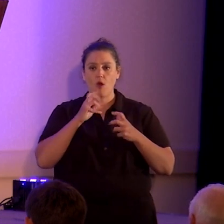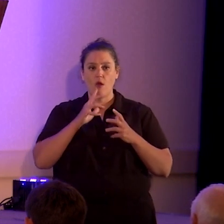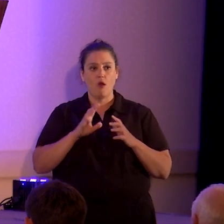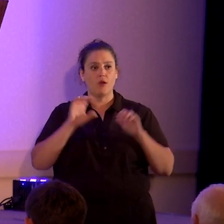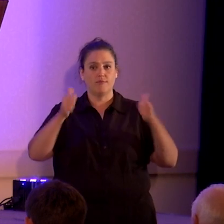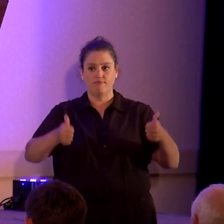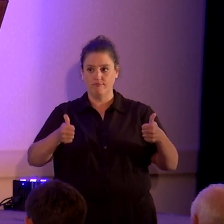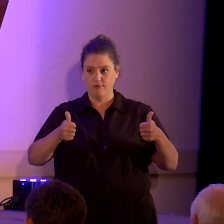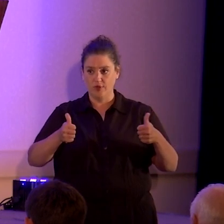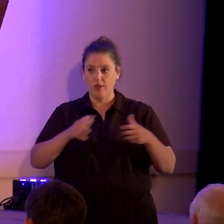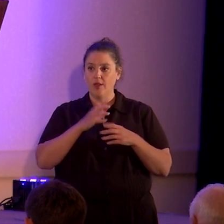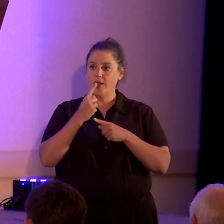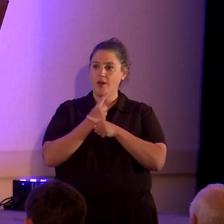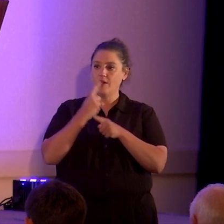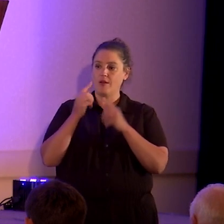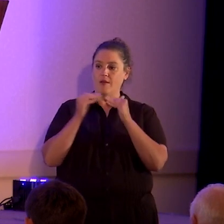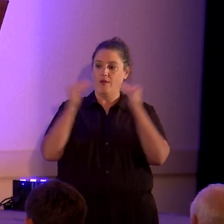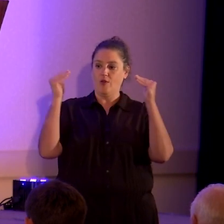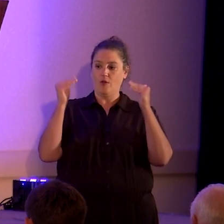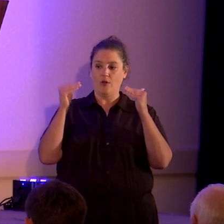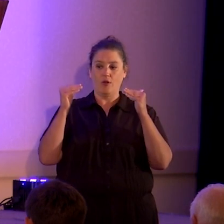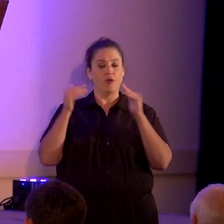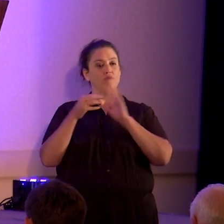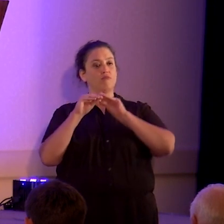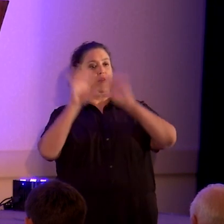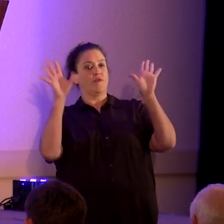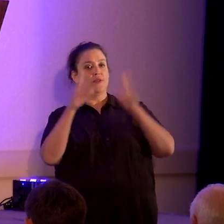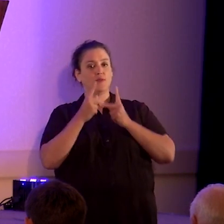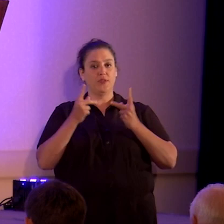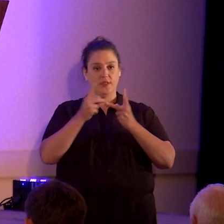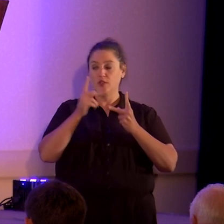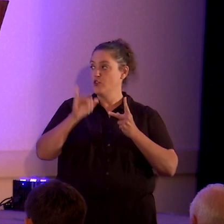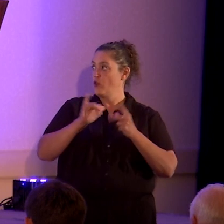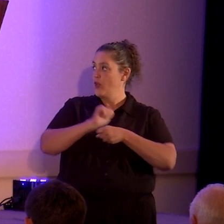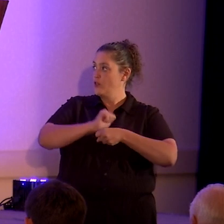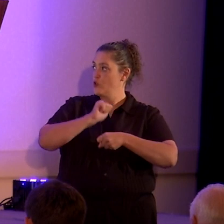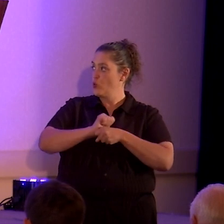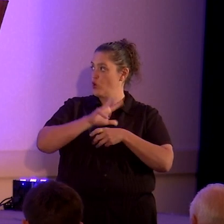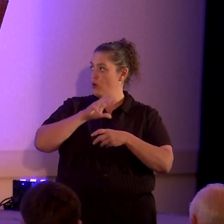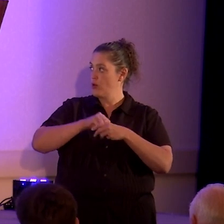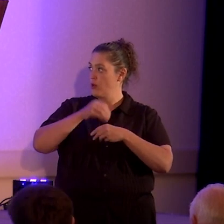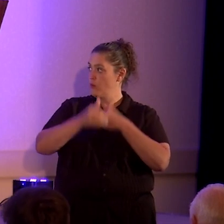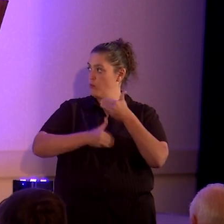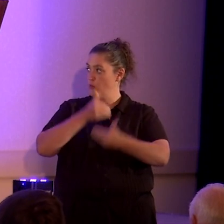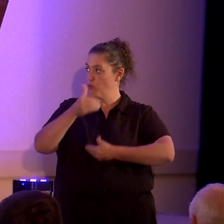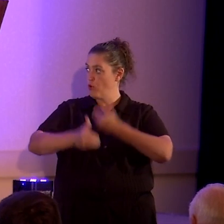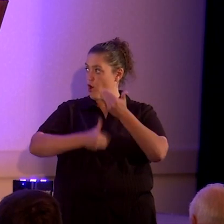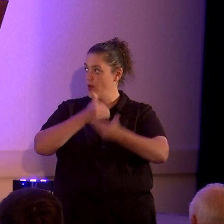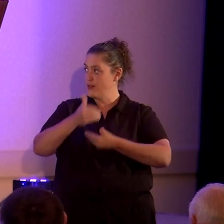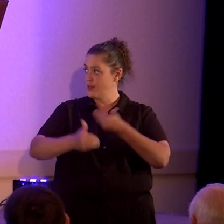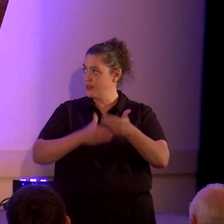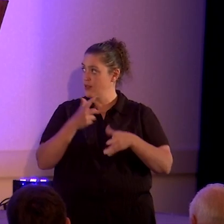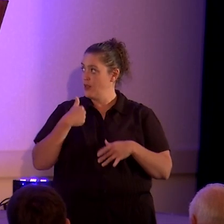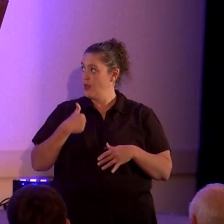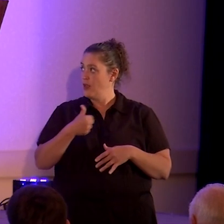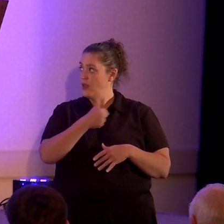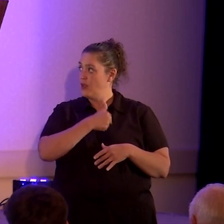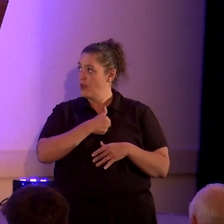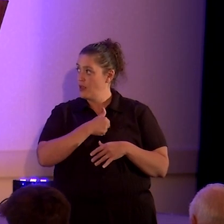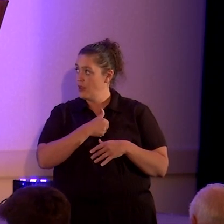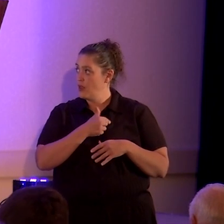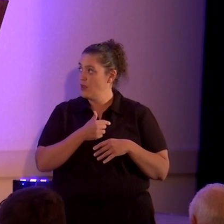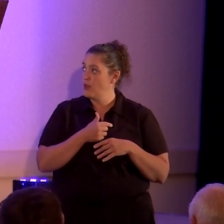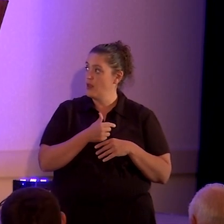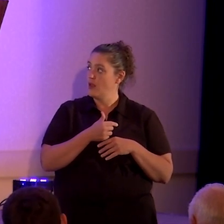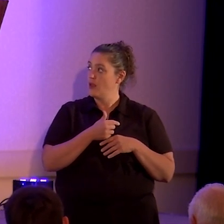a comparably prominent position. So that is work in process, and we are confident next year we would hopefully be